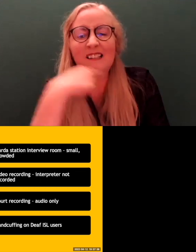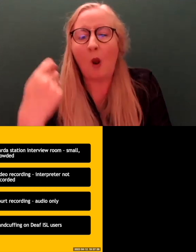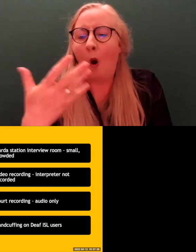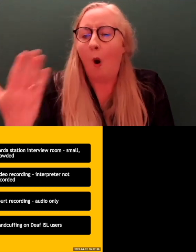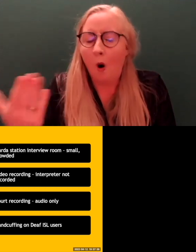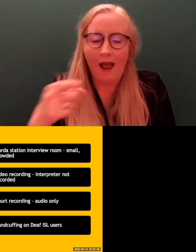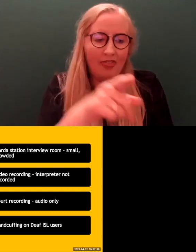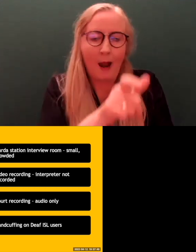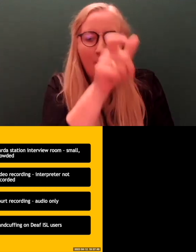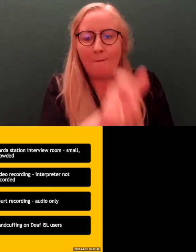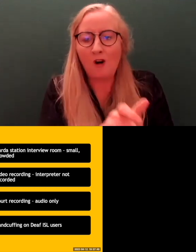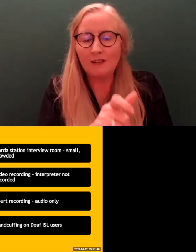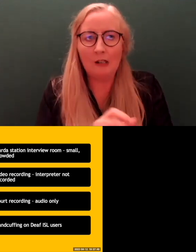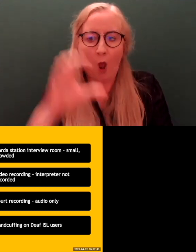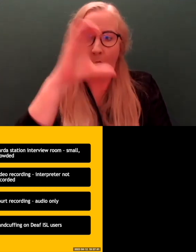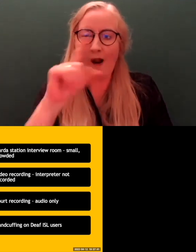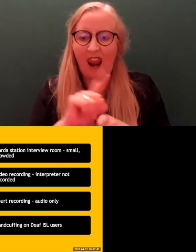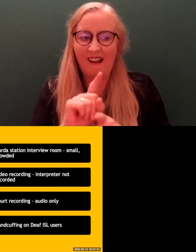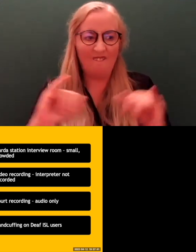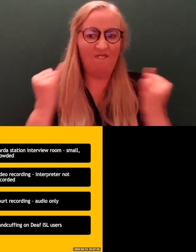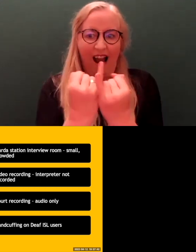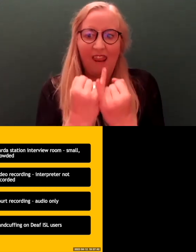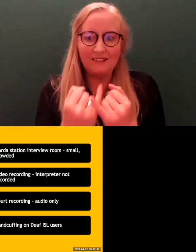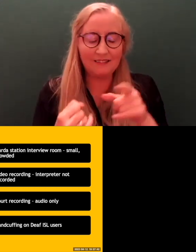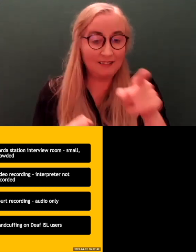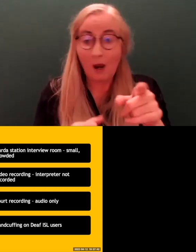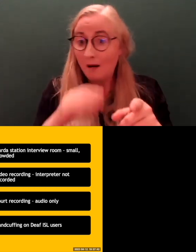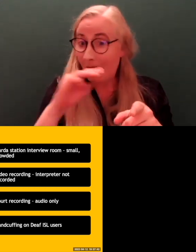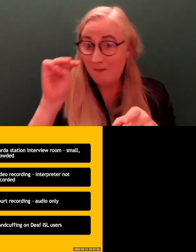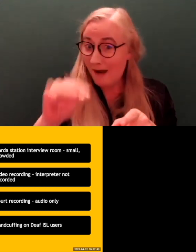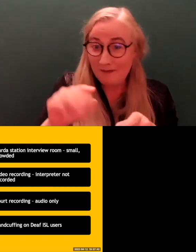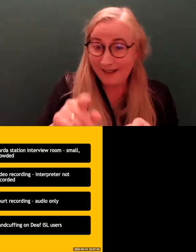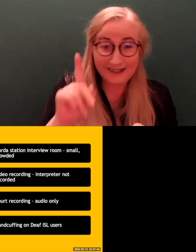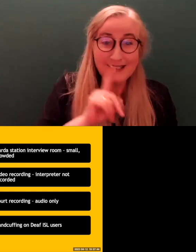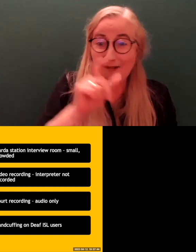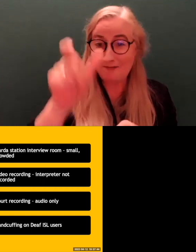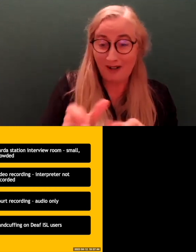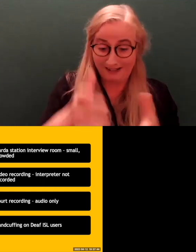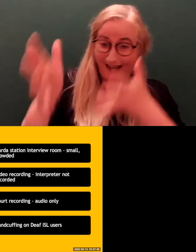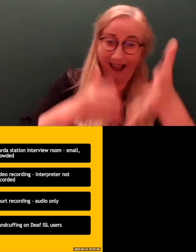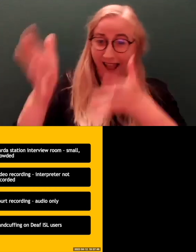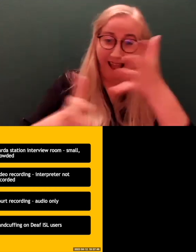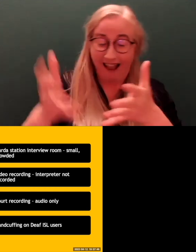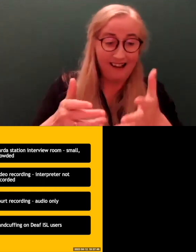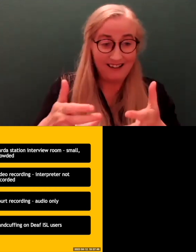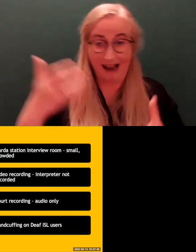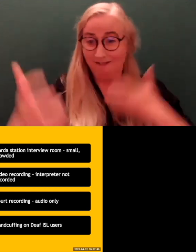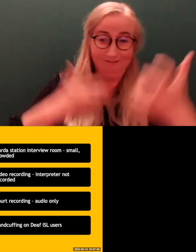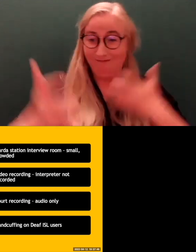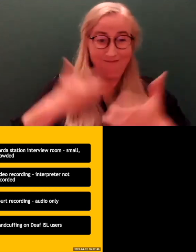violent because maybe they were signing very aggressively, or they were very aggravated, and they were very loud